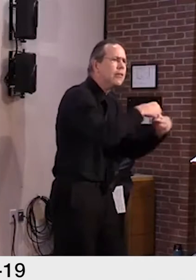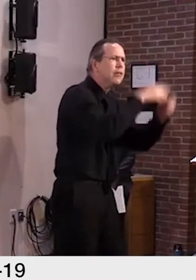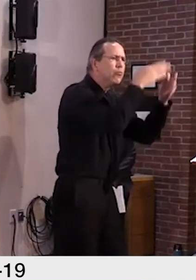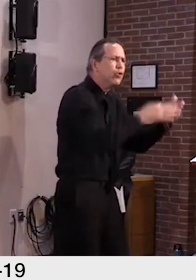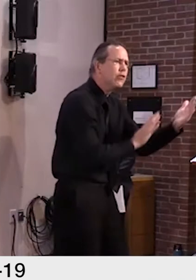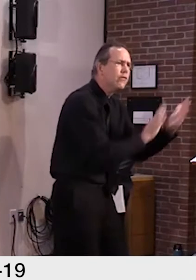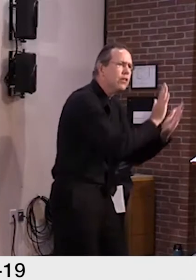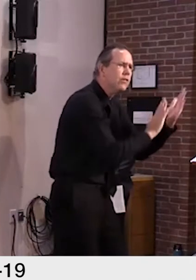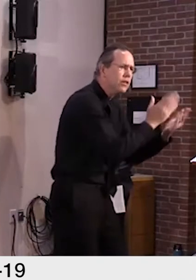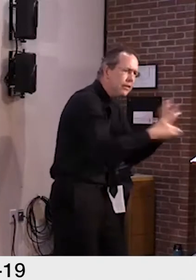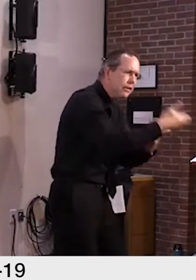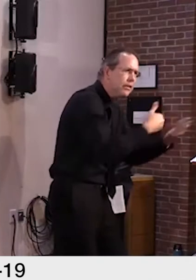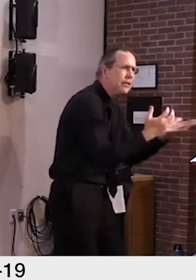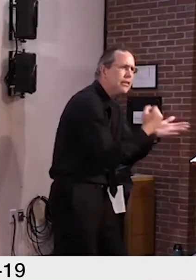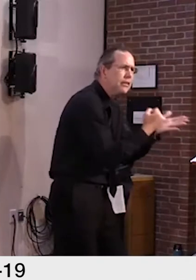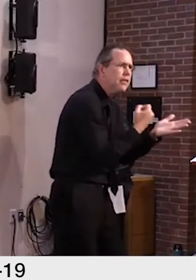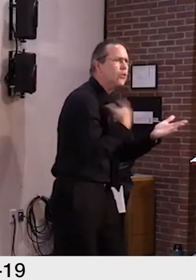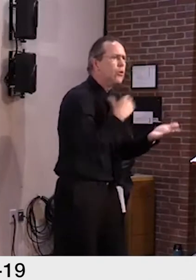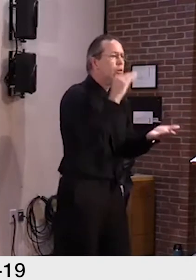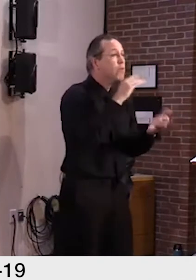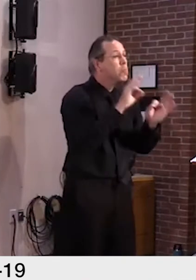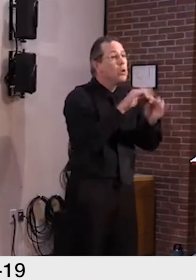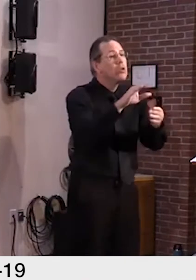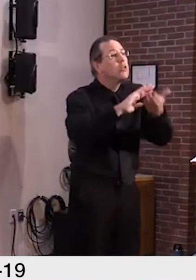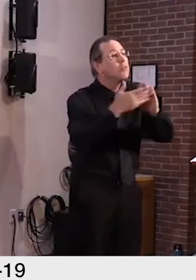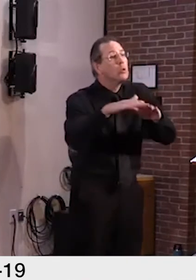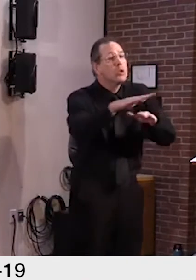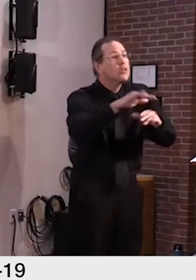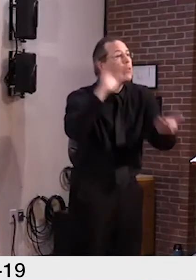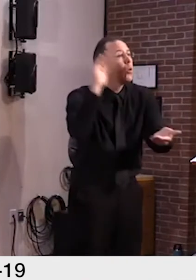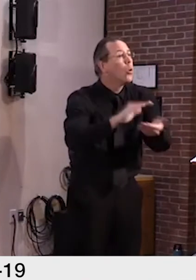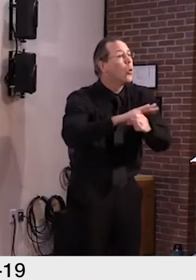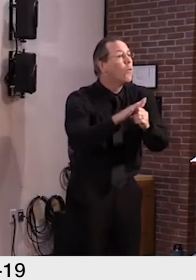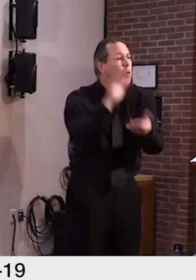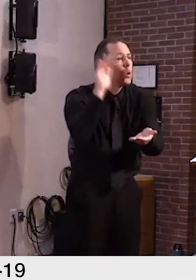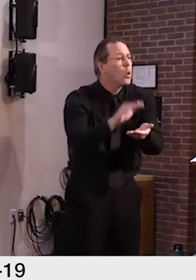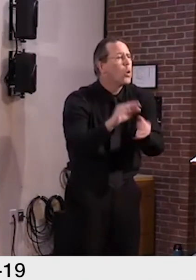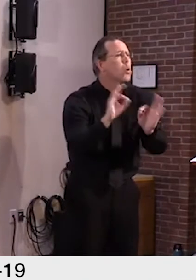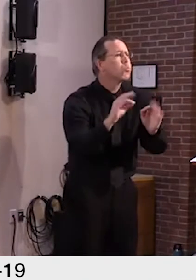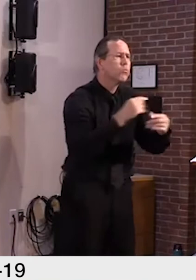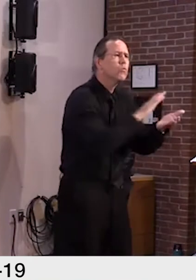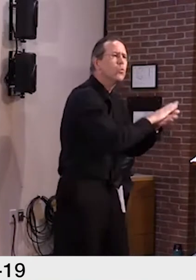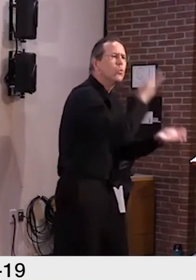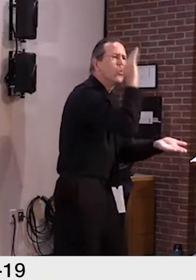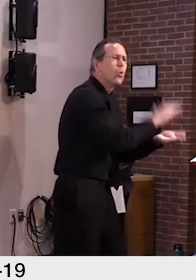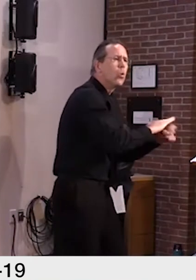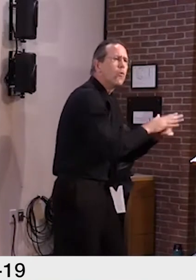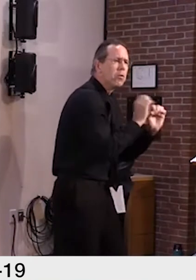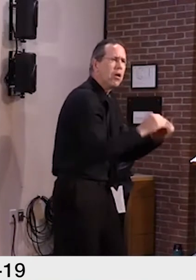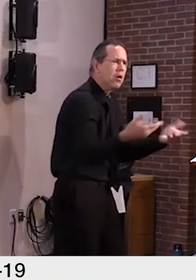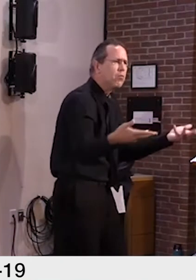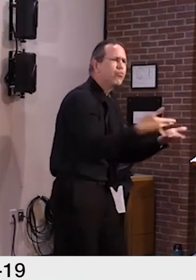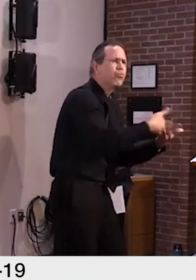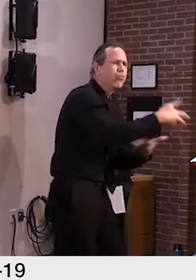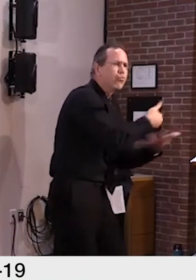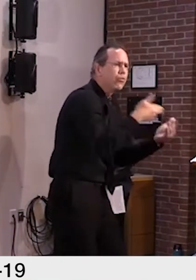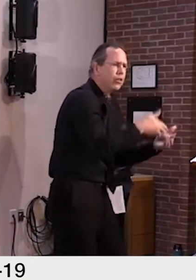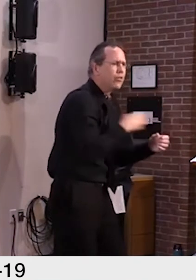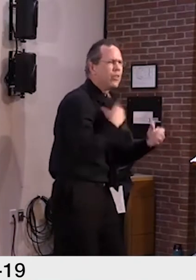We need to do all we can to give our kids the best possible education, even during these uncertain and challenging times.